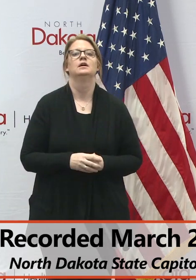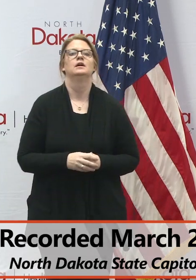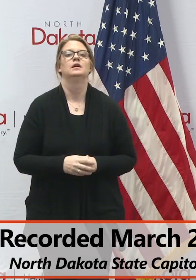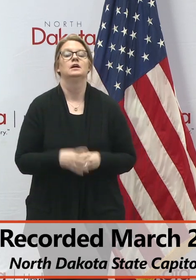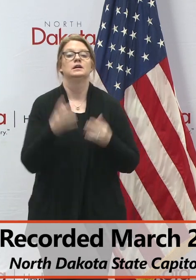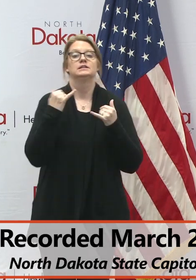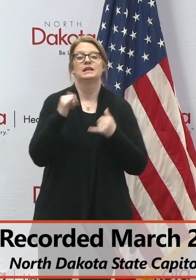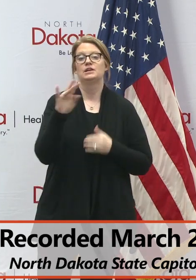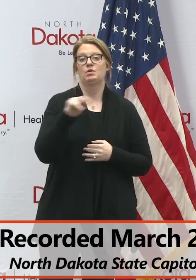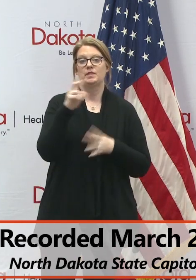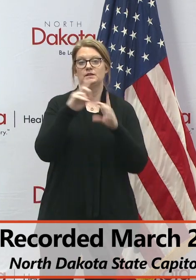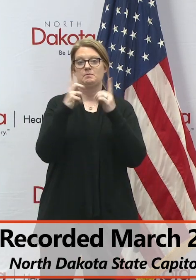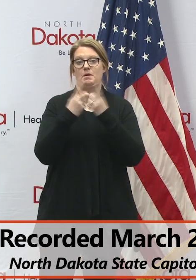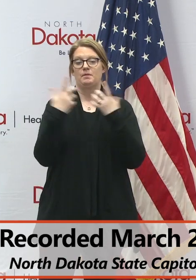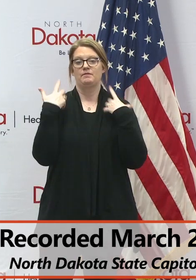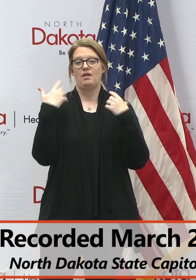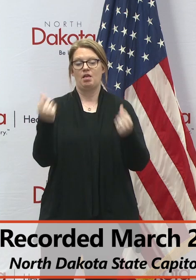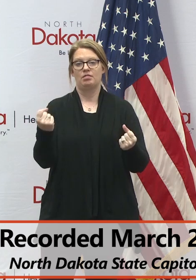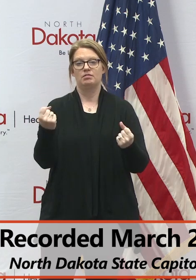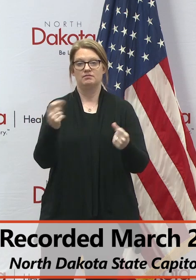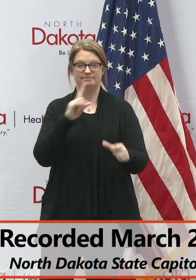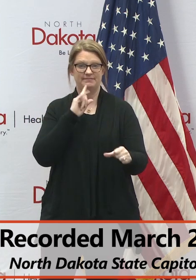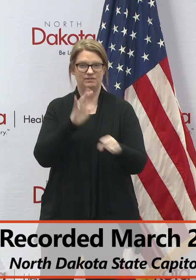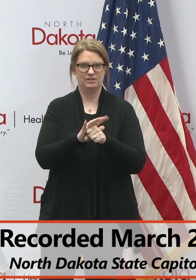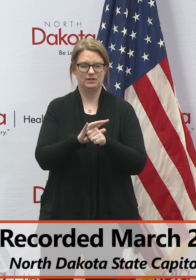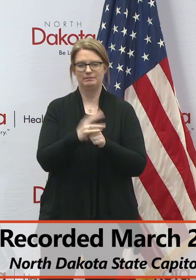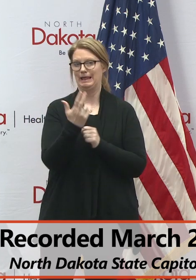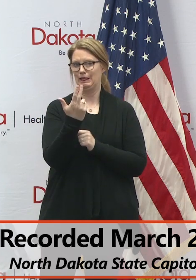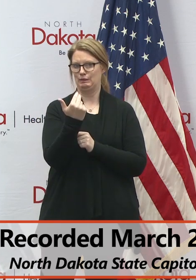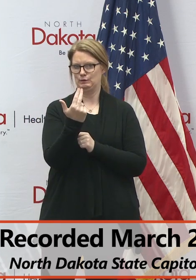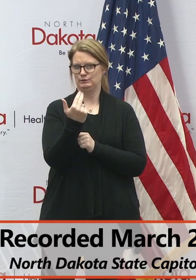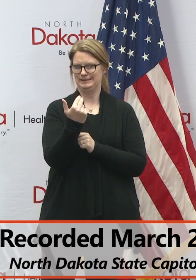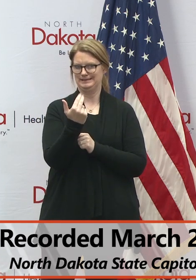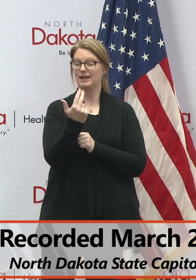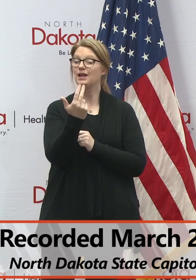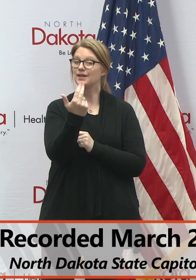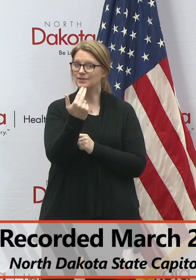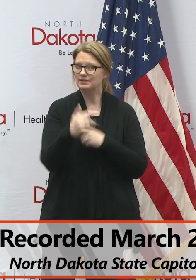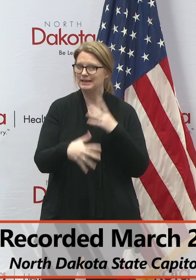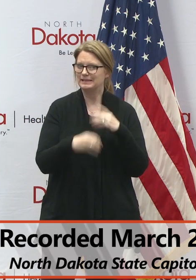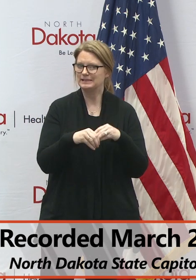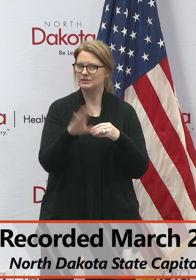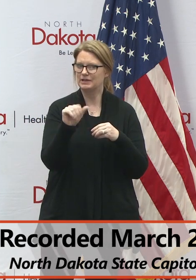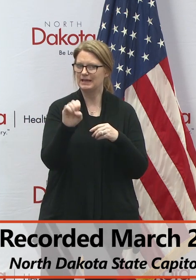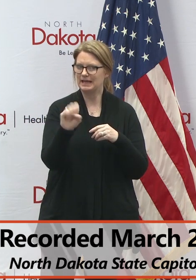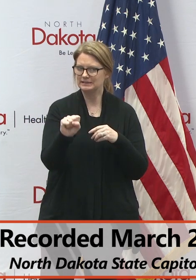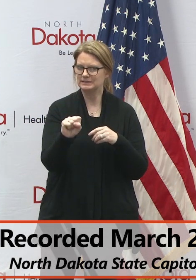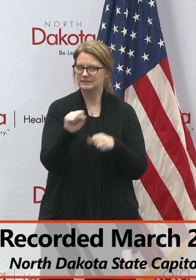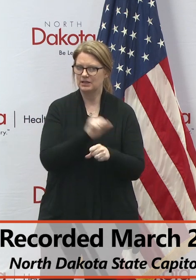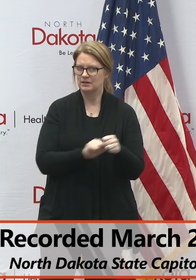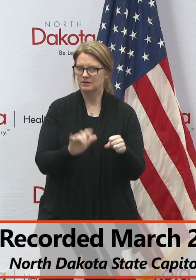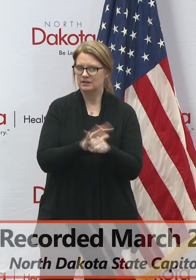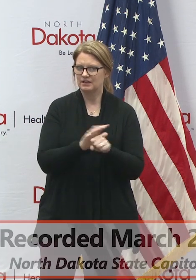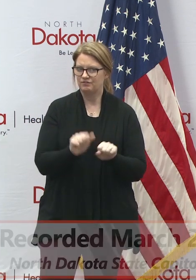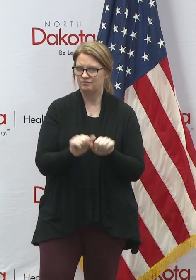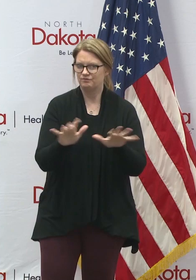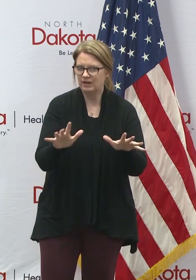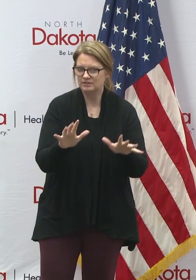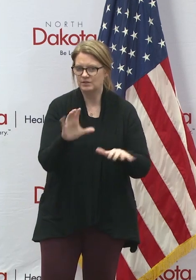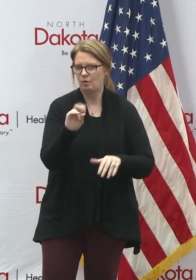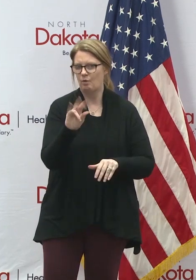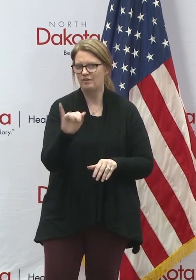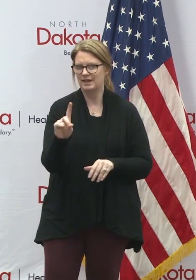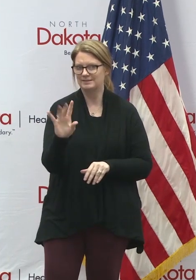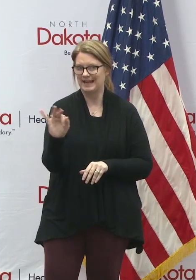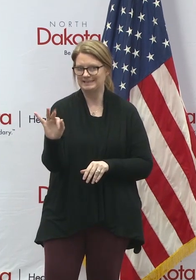Today, the North Dakota Department of Health confirmed 13 additional cases of the novel coronavirus disease or COVID